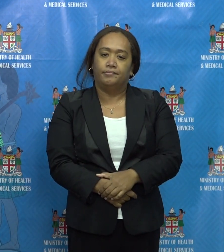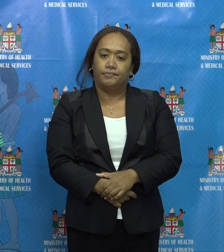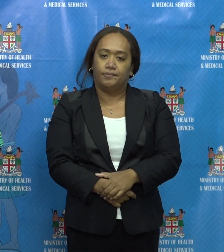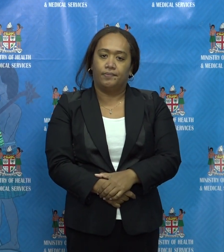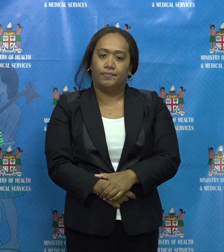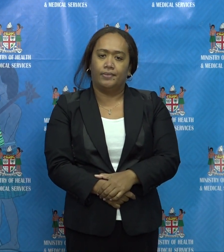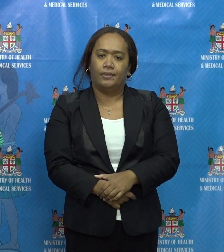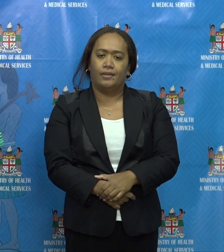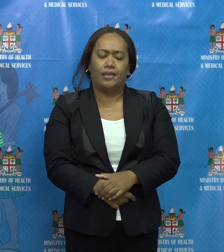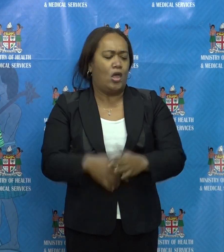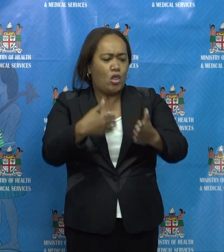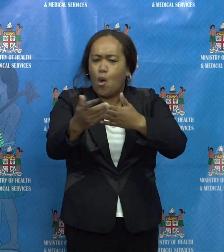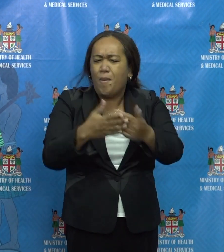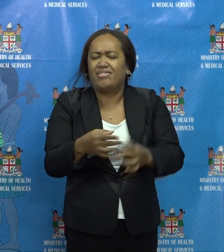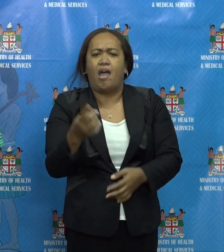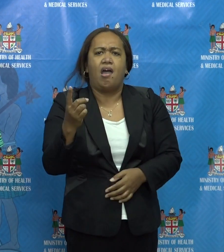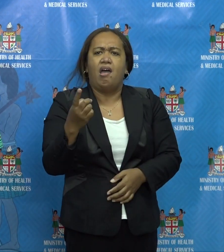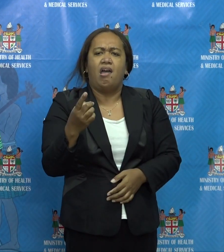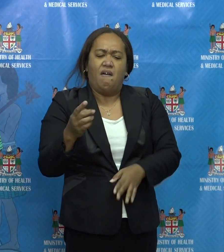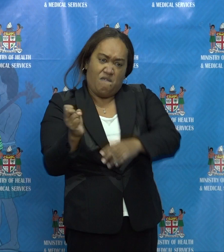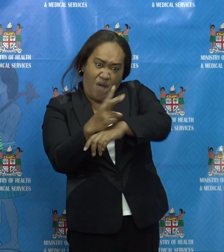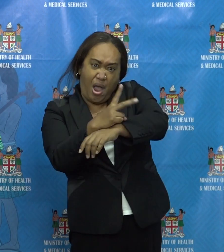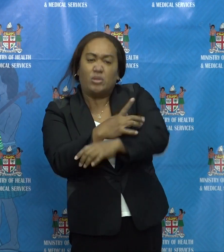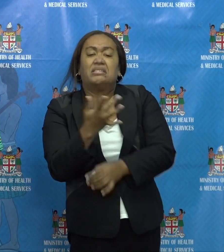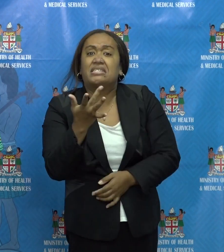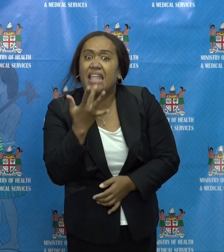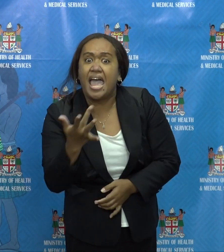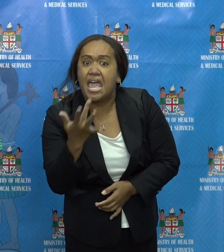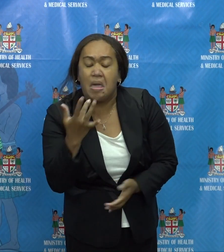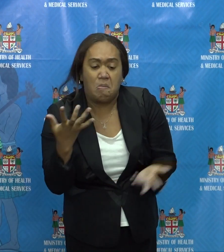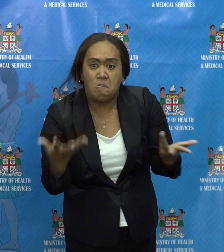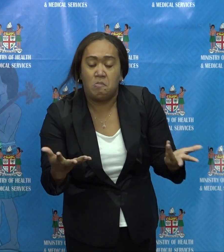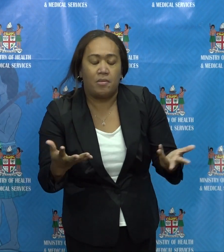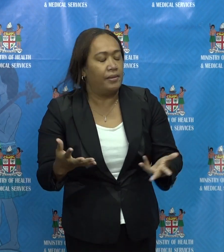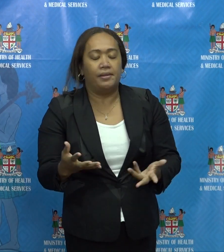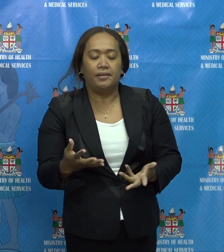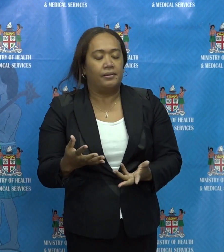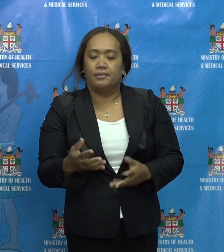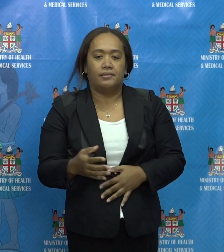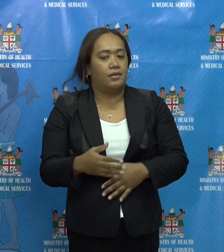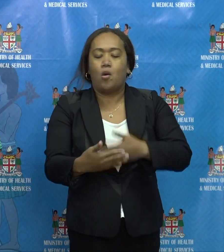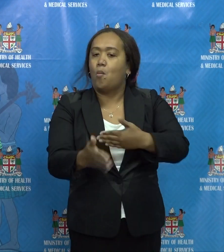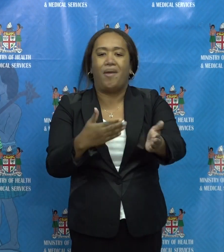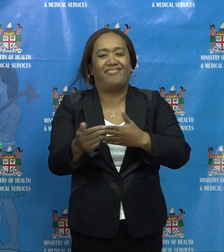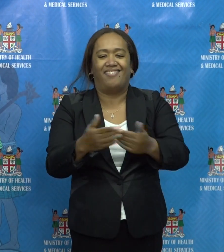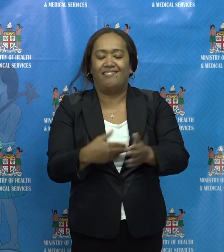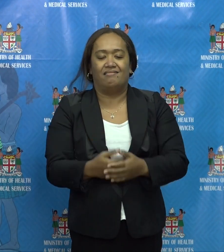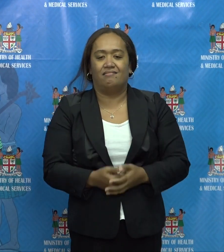With any variant of virus, movement is a recipe for deadly disaster.